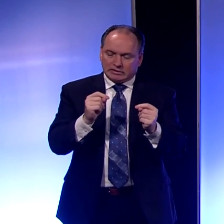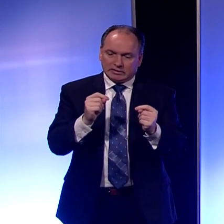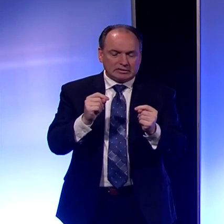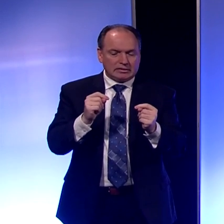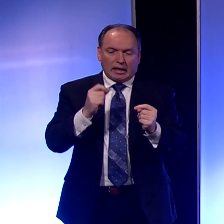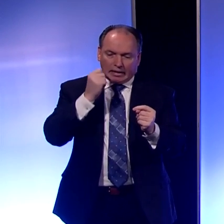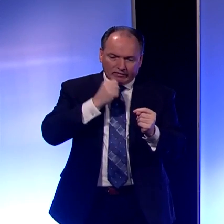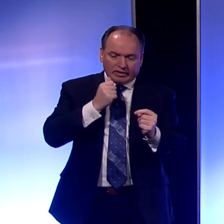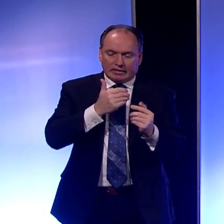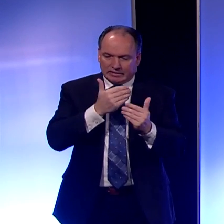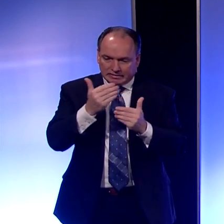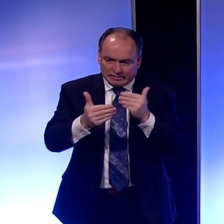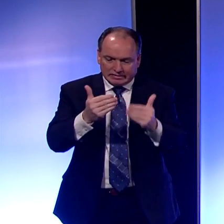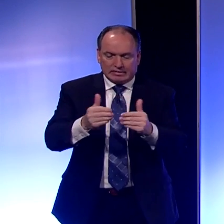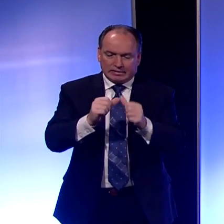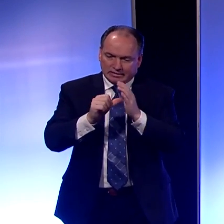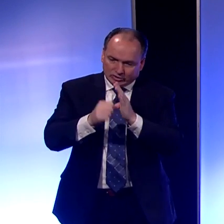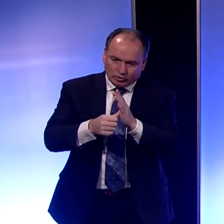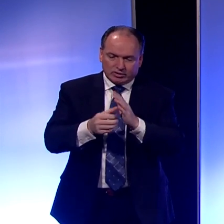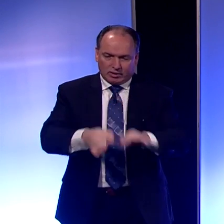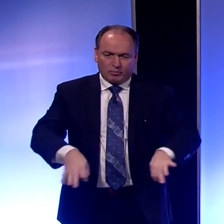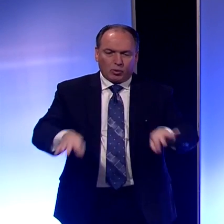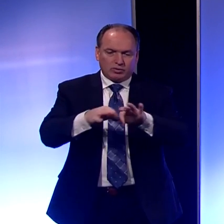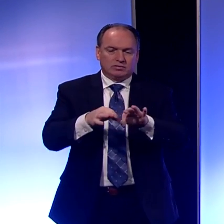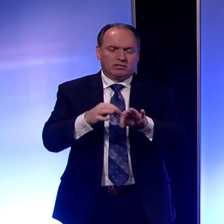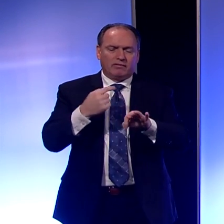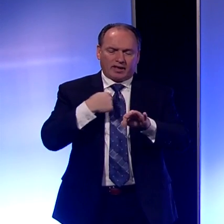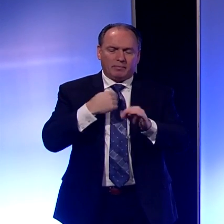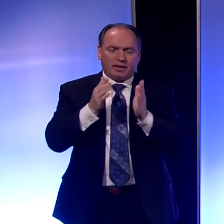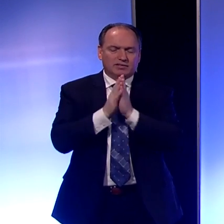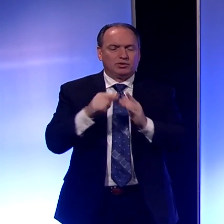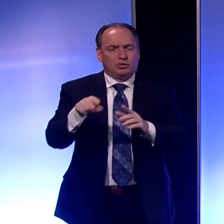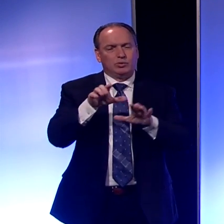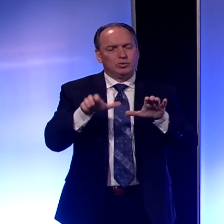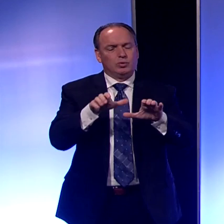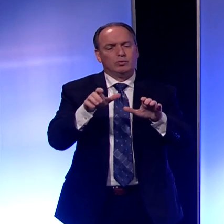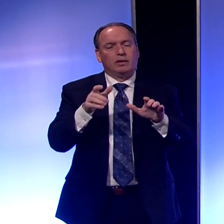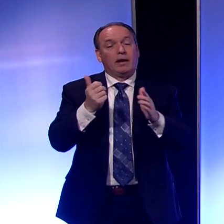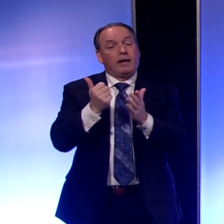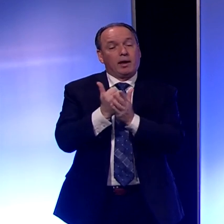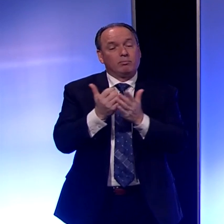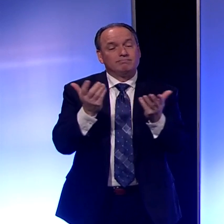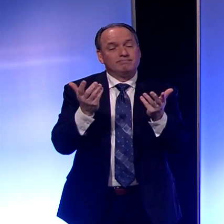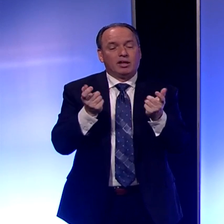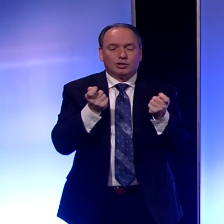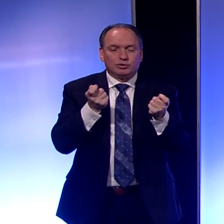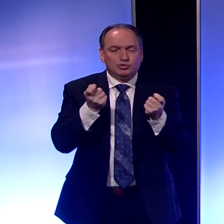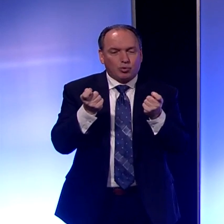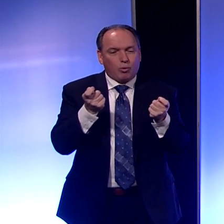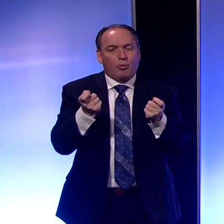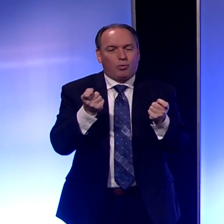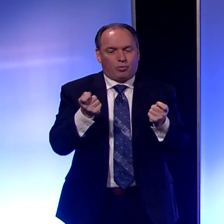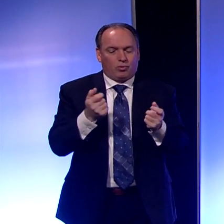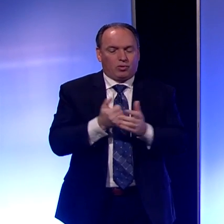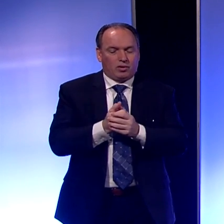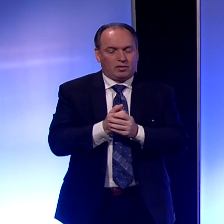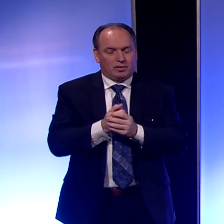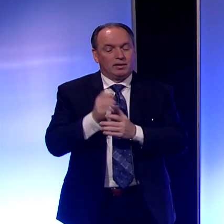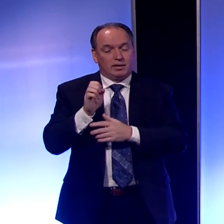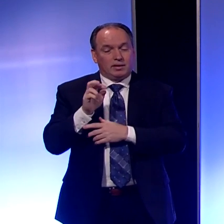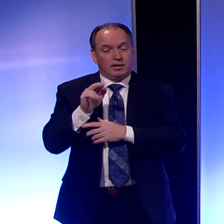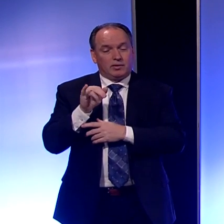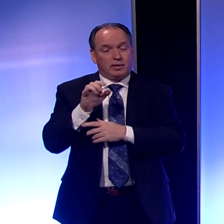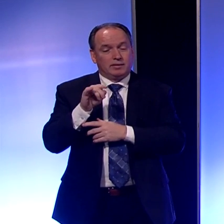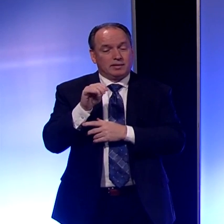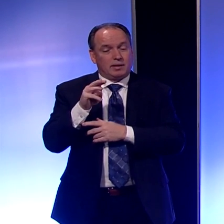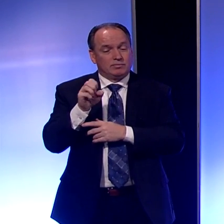again, stress the importance of what I'm asking you to do to help us control this. Erie Times News, do you have a last question?